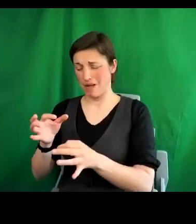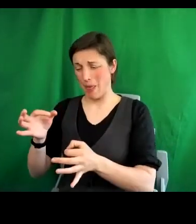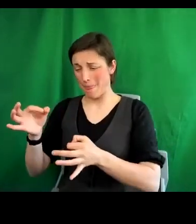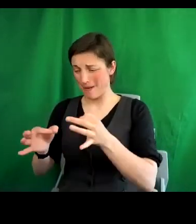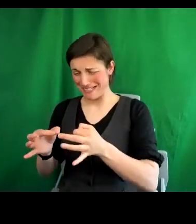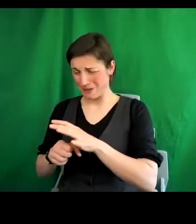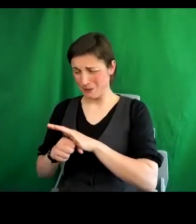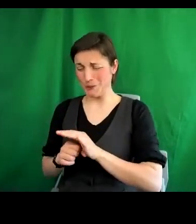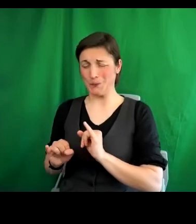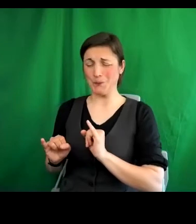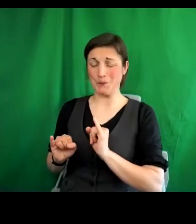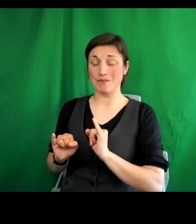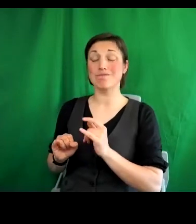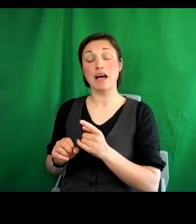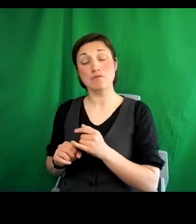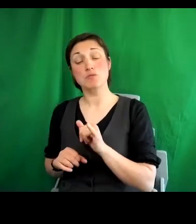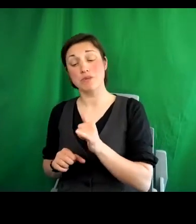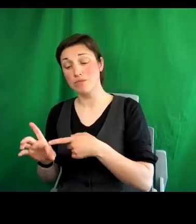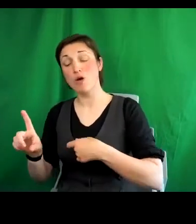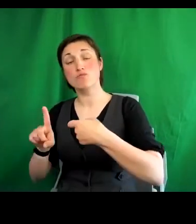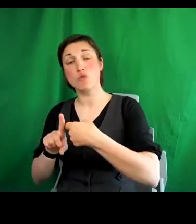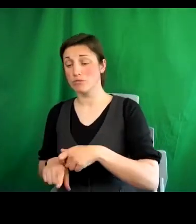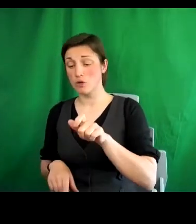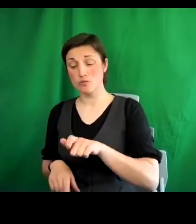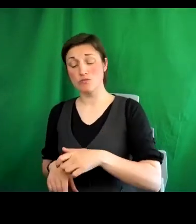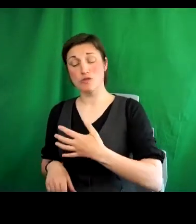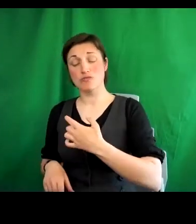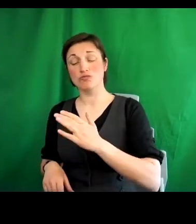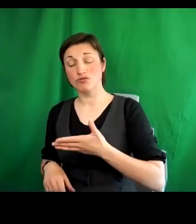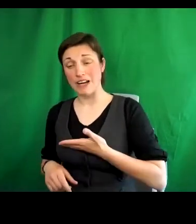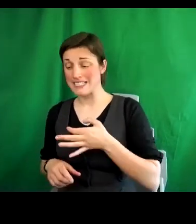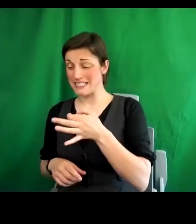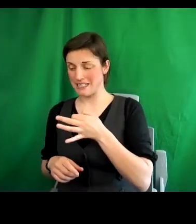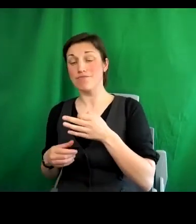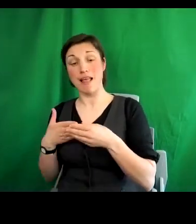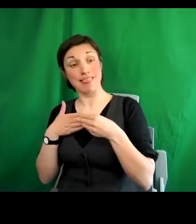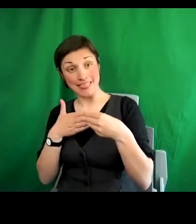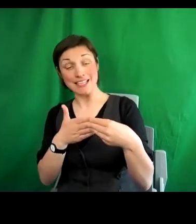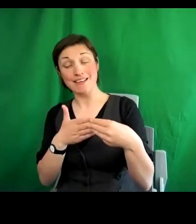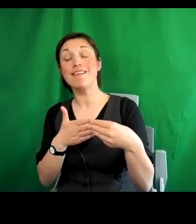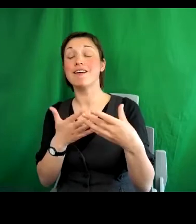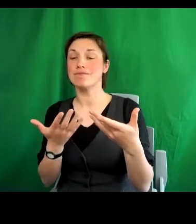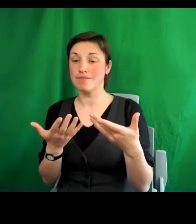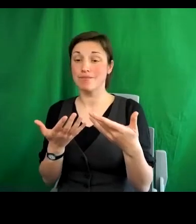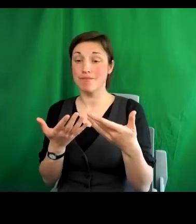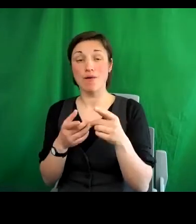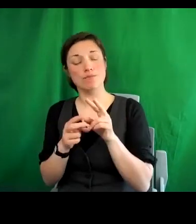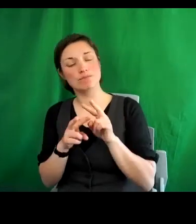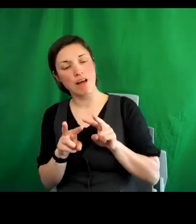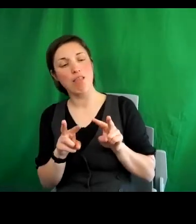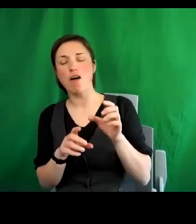as a human rights city has sometimes been seen as a leader by other UK and European cities.